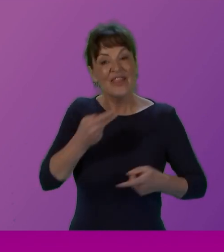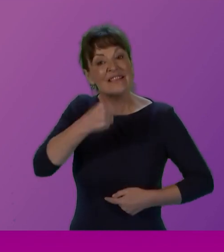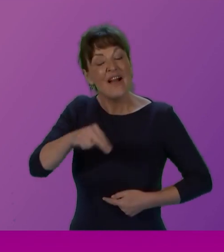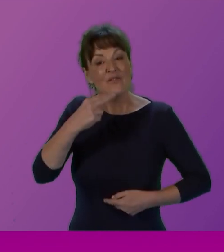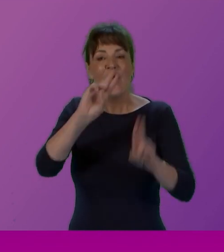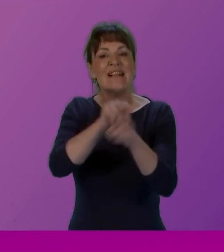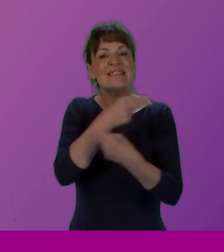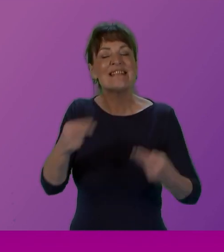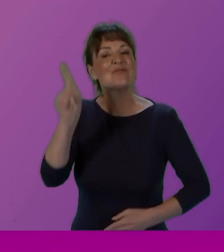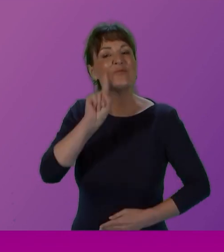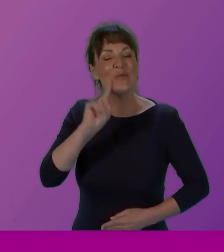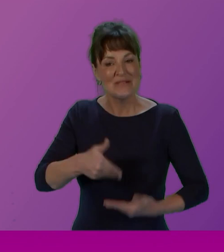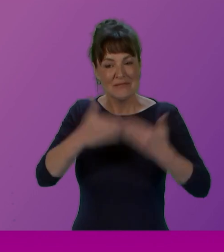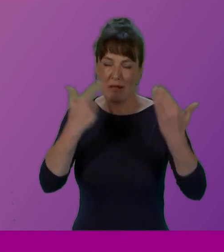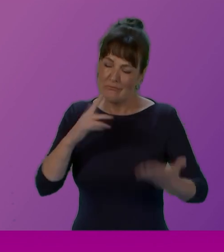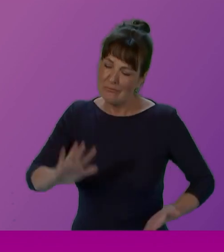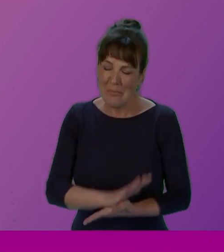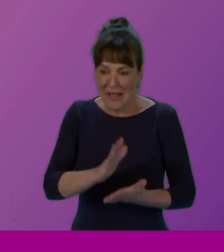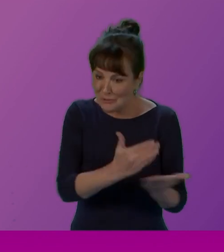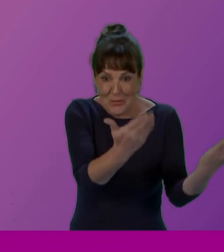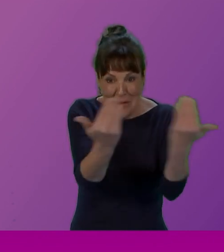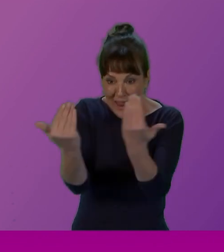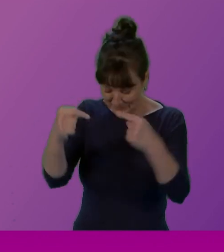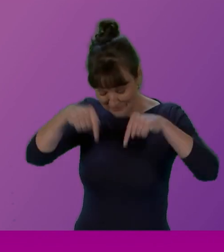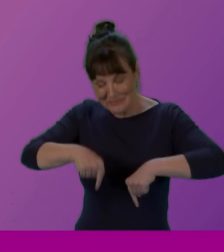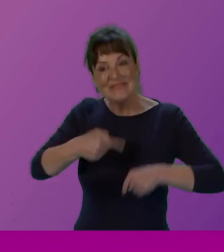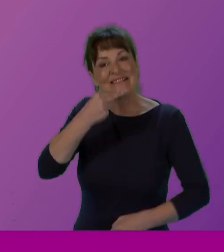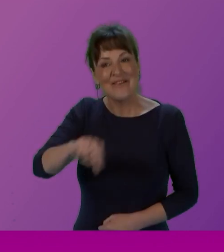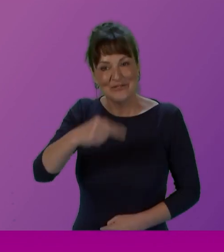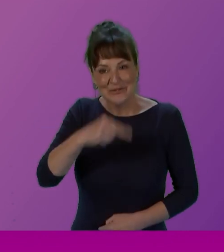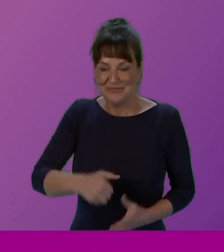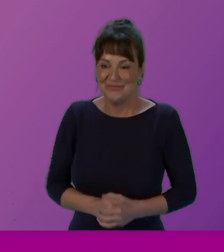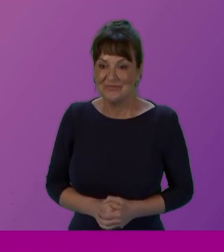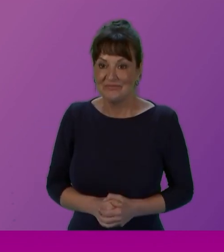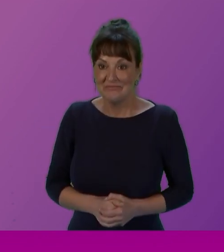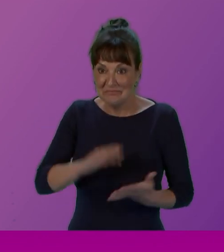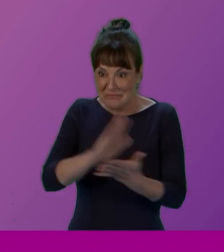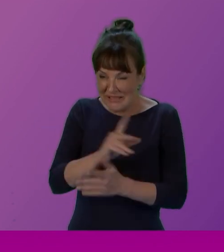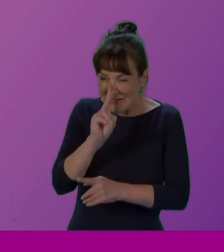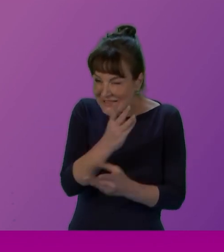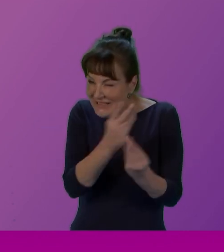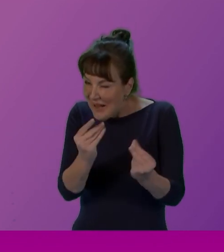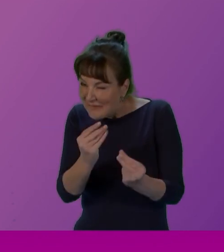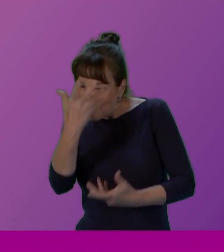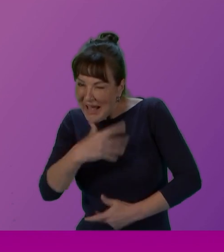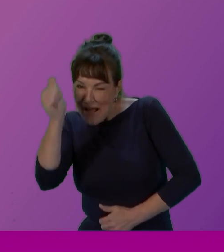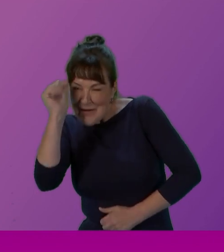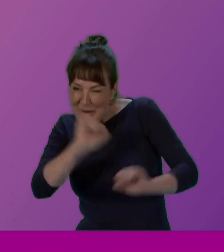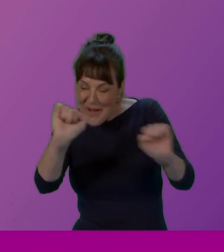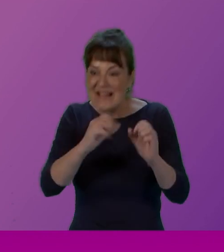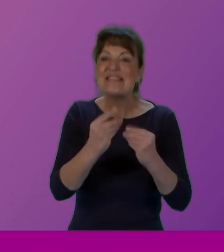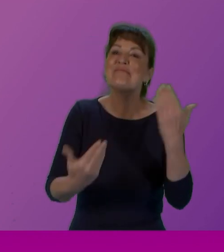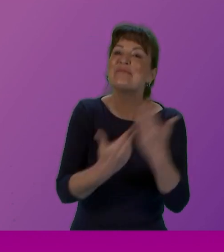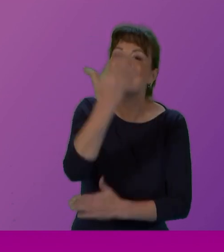Day and it's my great pleasure to welcome you all here this afternoon. I'm pleased to see some familiar and also some not so